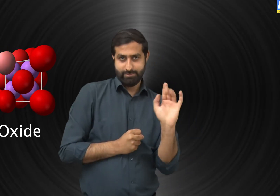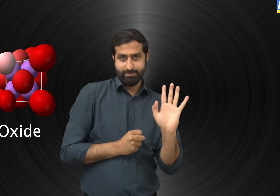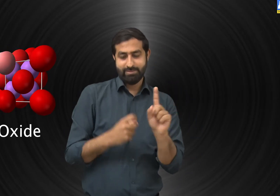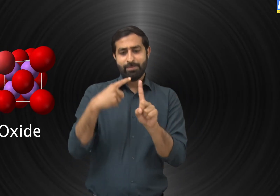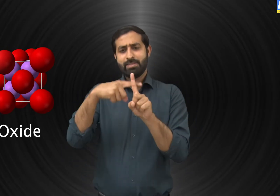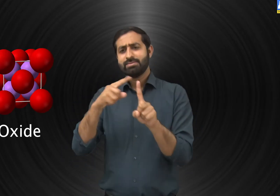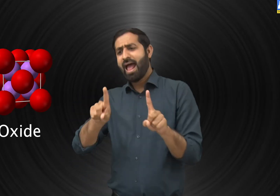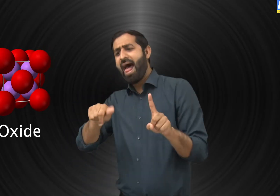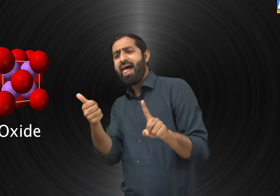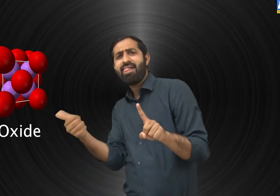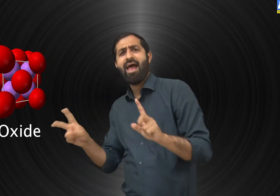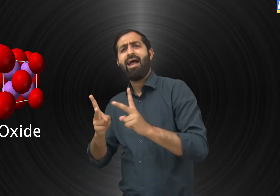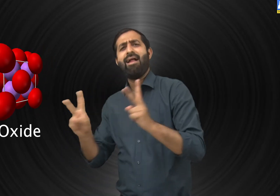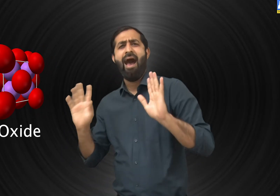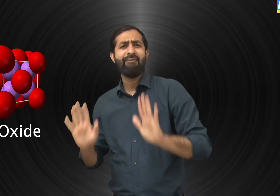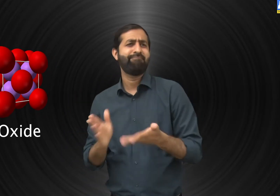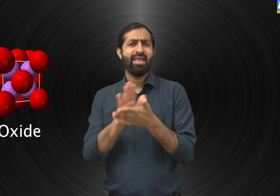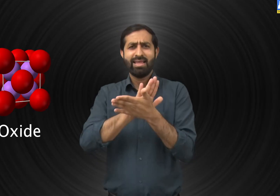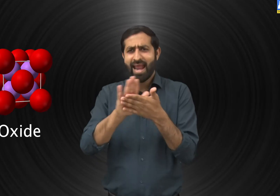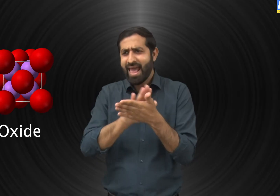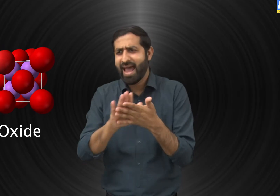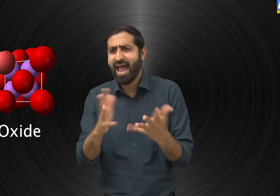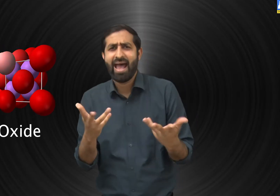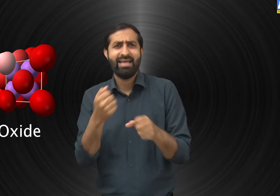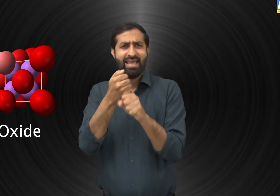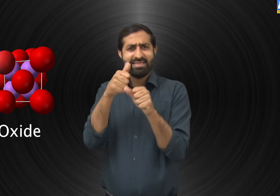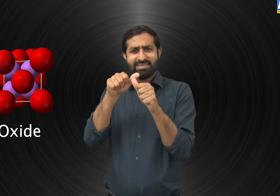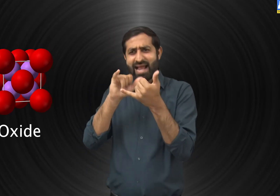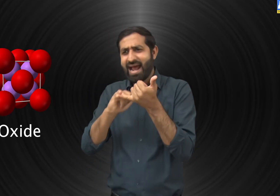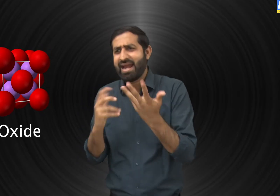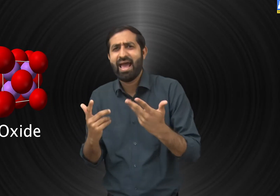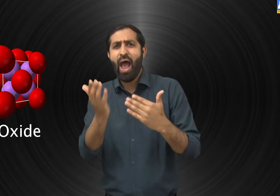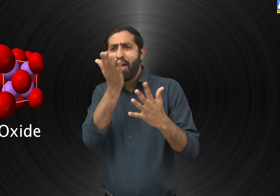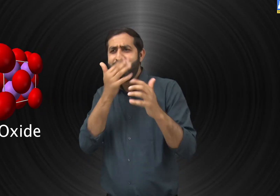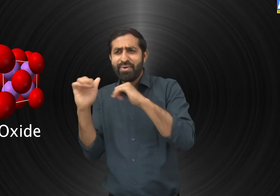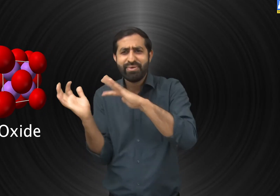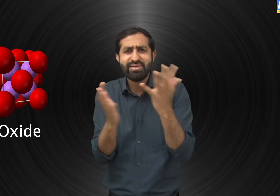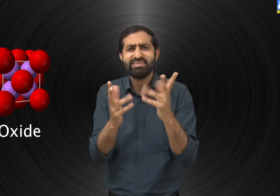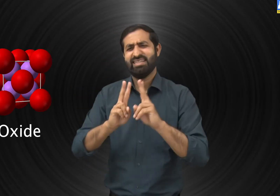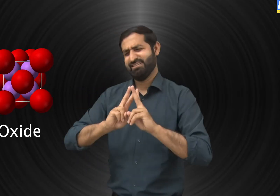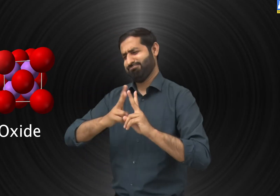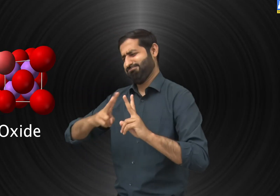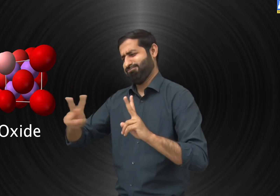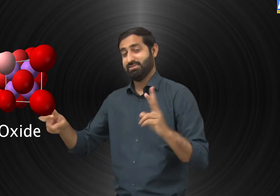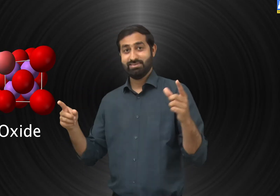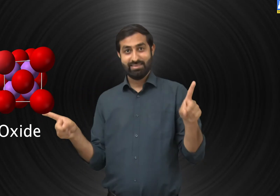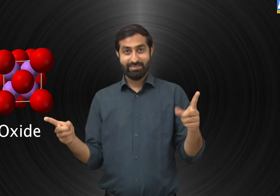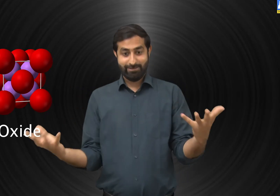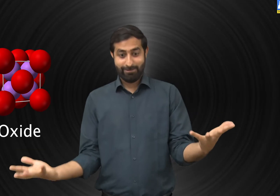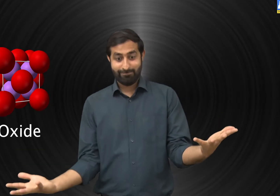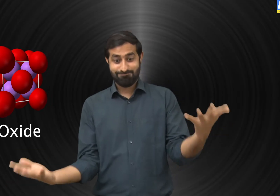and one other element like hydrogen etc in its